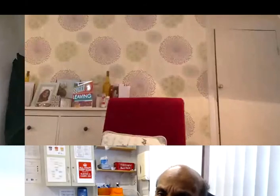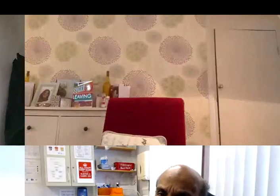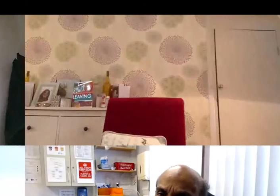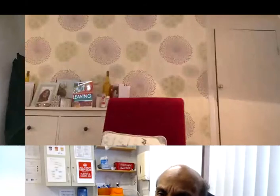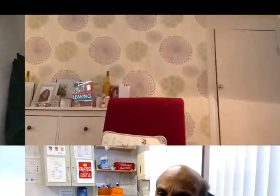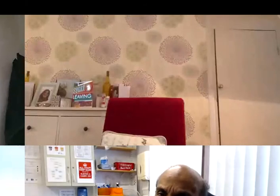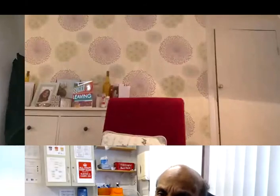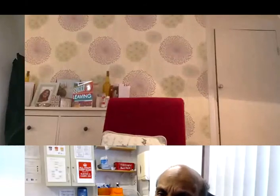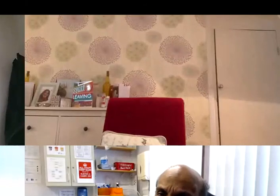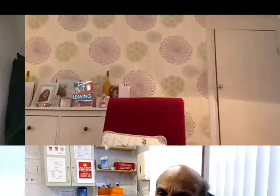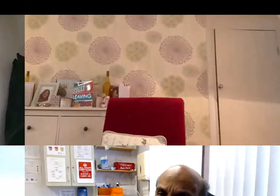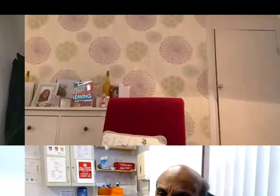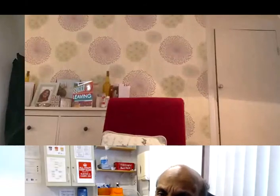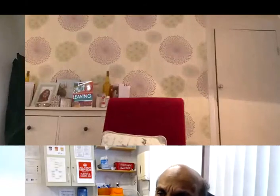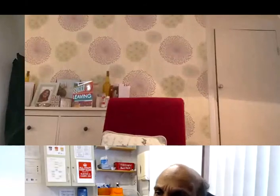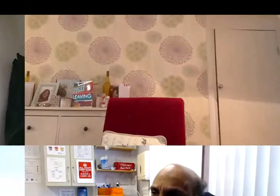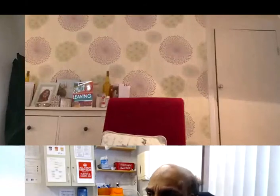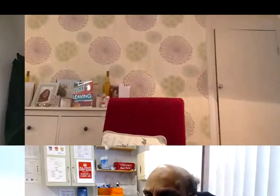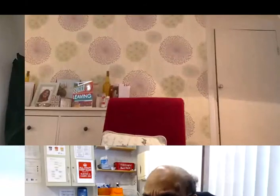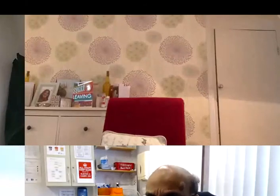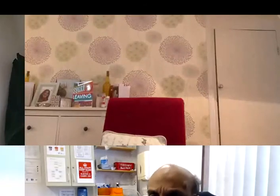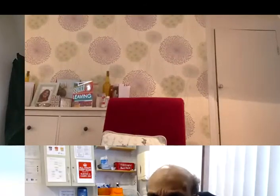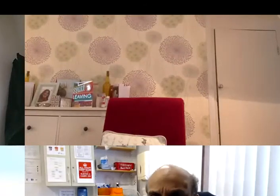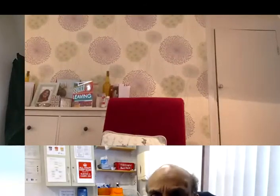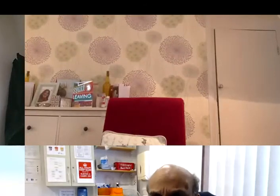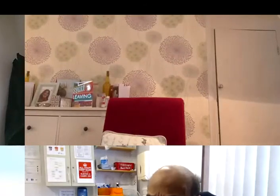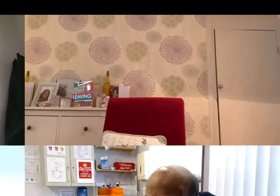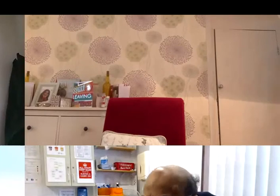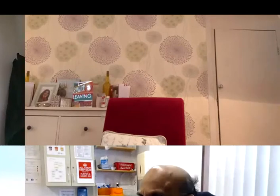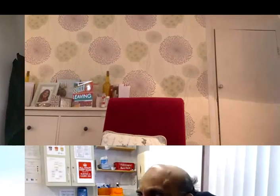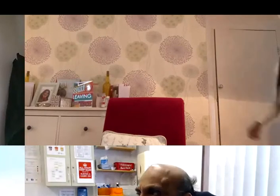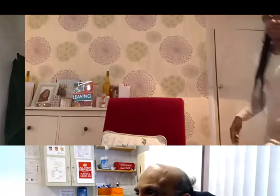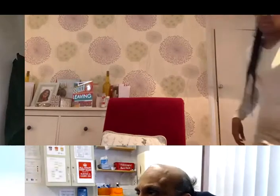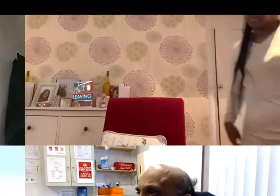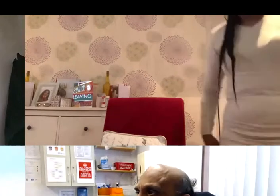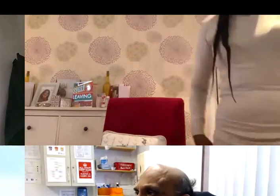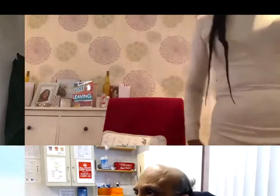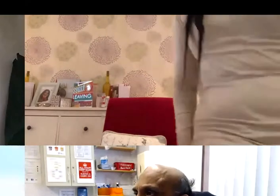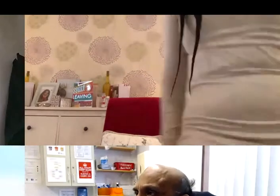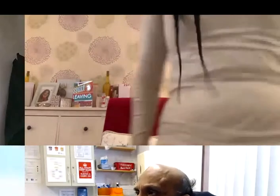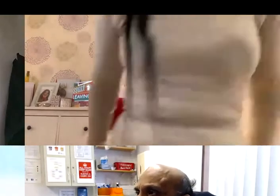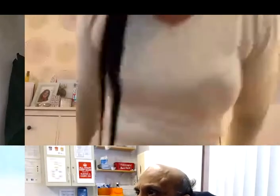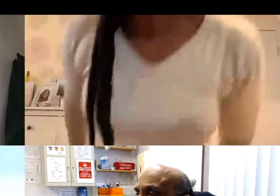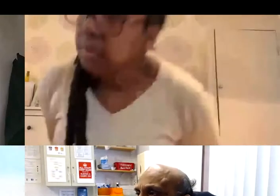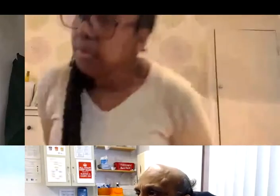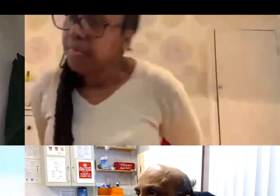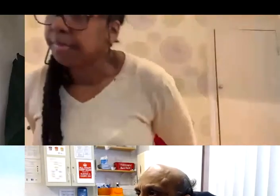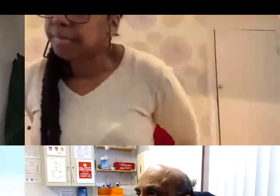some people who'd had the first dose, some people who'd even had the second dose, and then they have